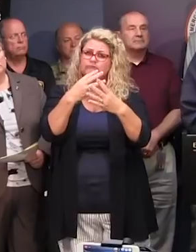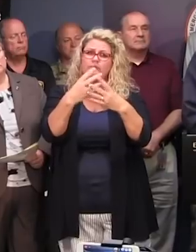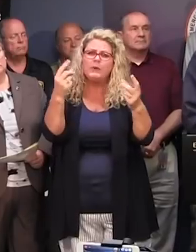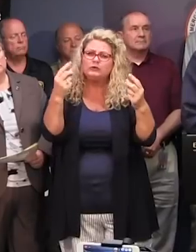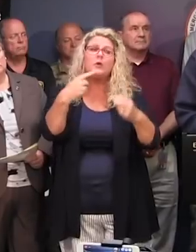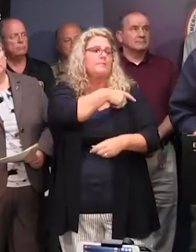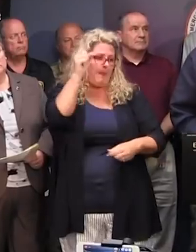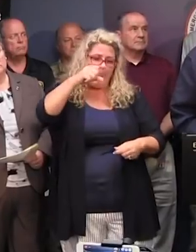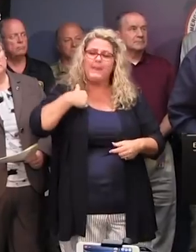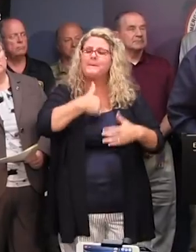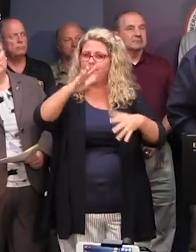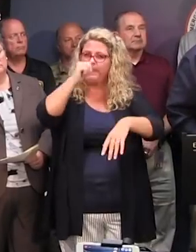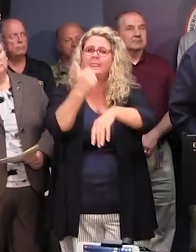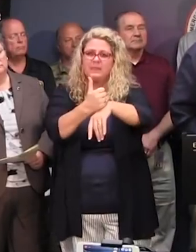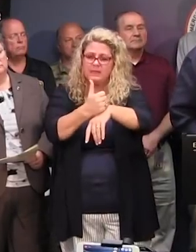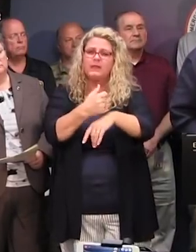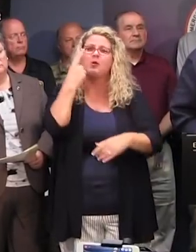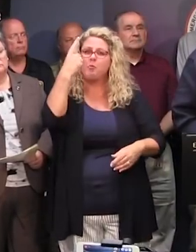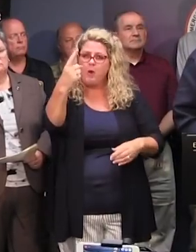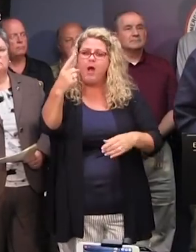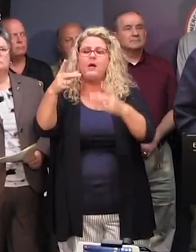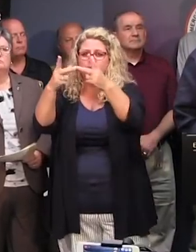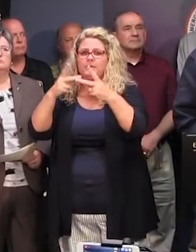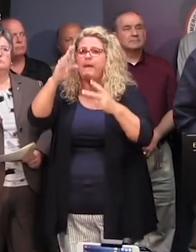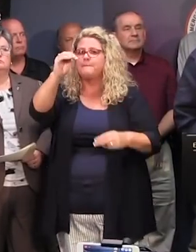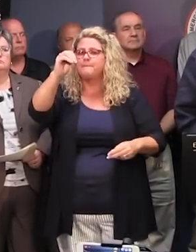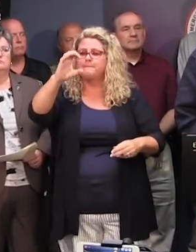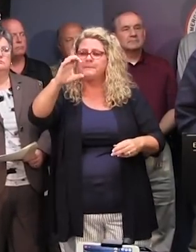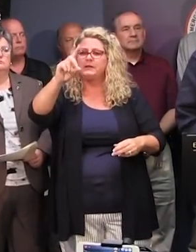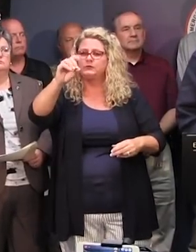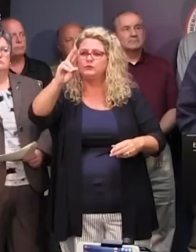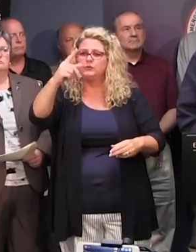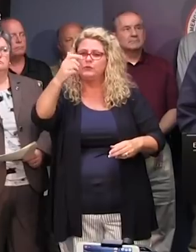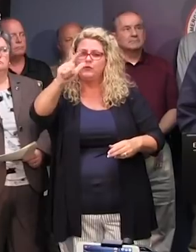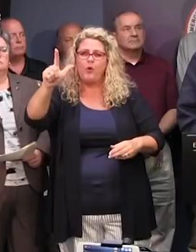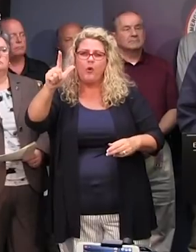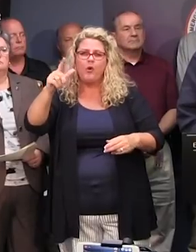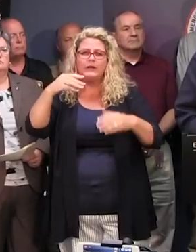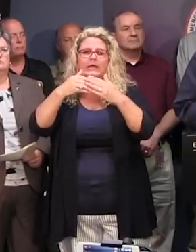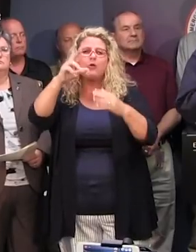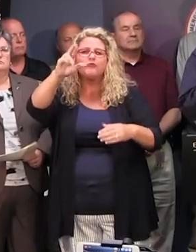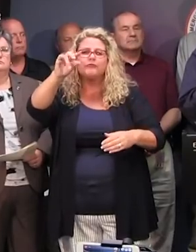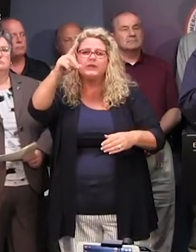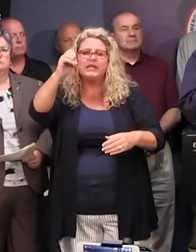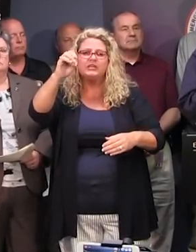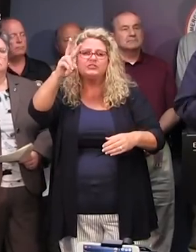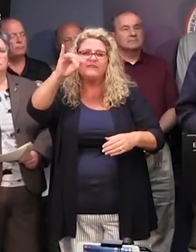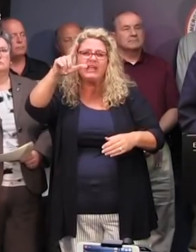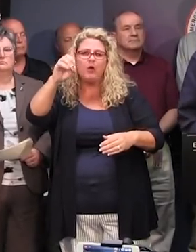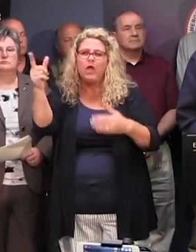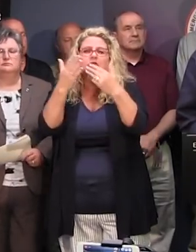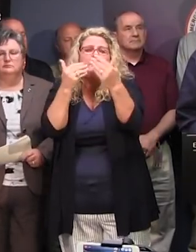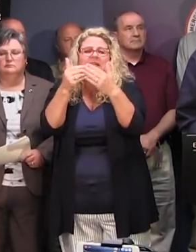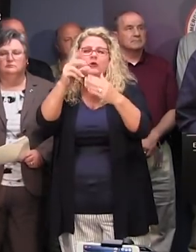to work? There are. Particularly, we have one facility, McDougall. It's just outside of Ridgeville. It's almost on the